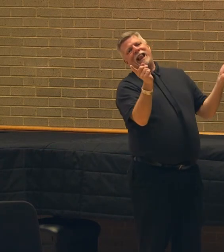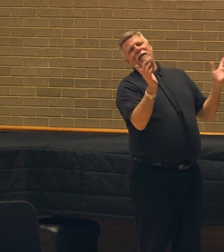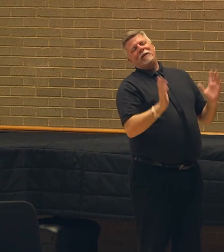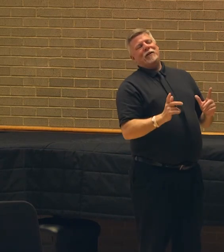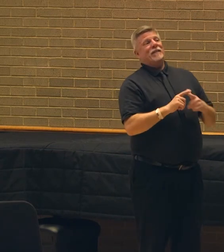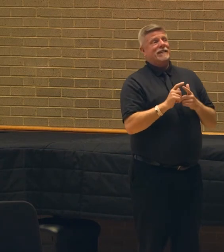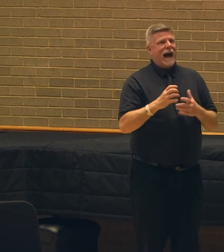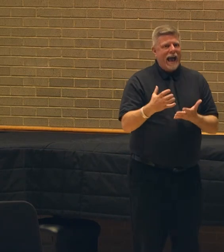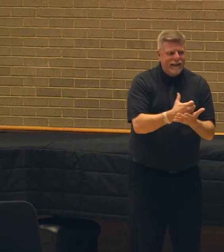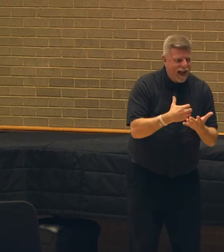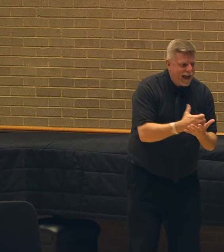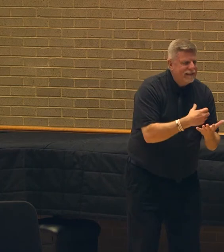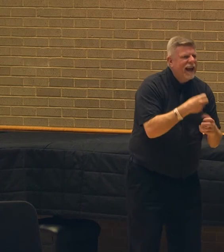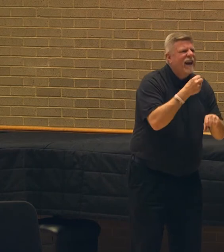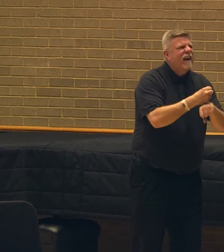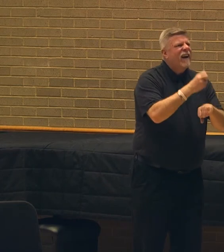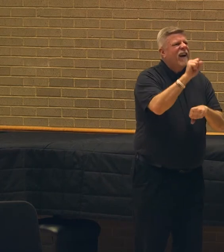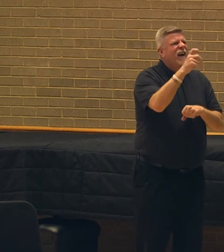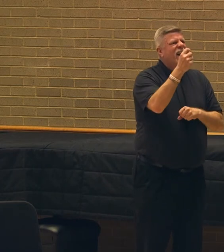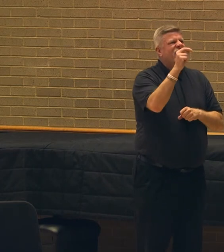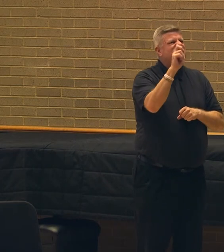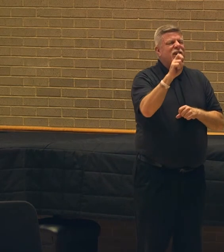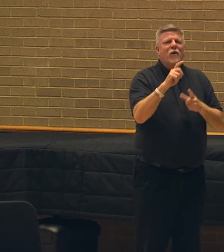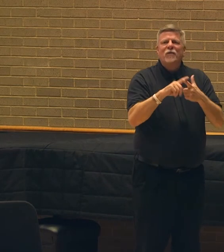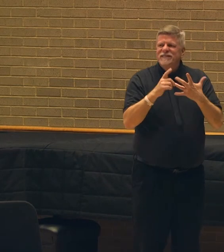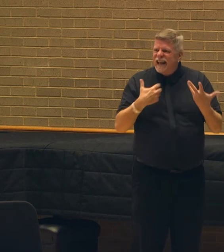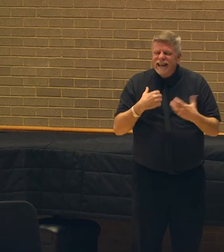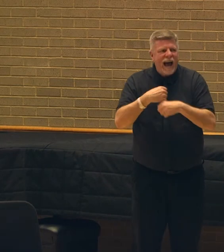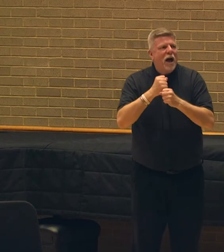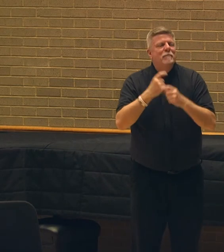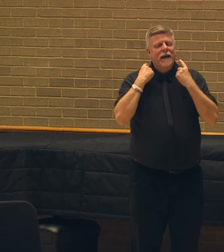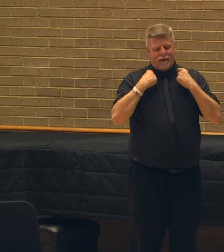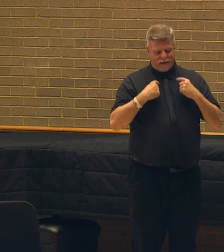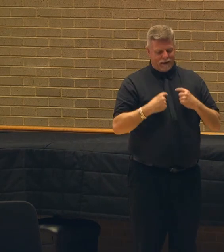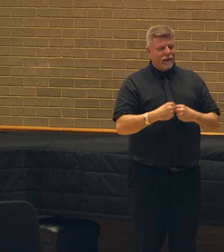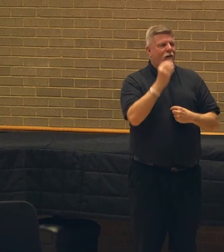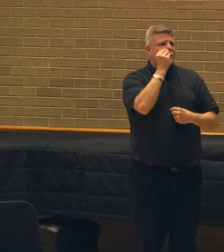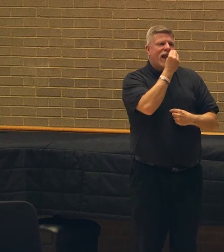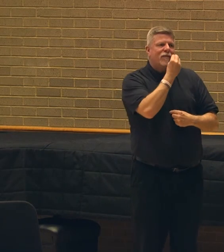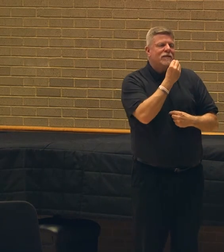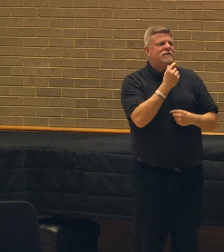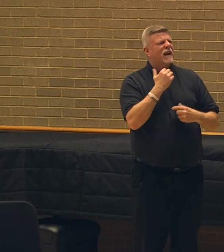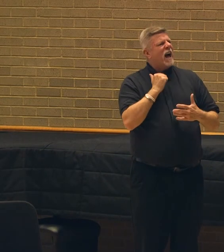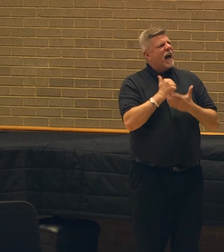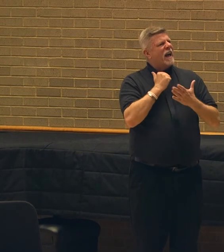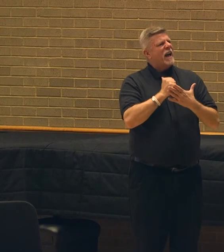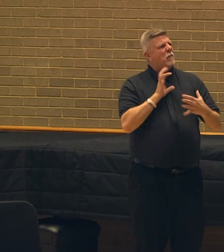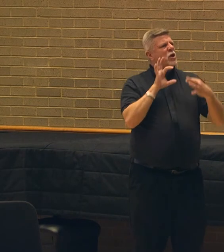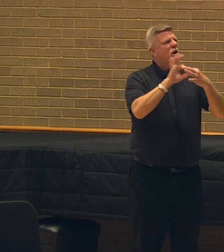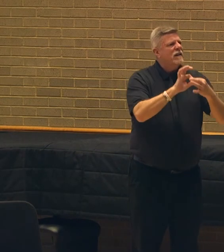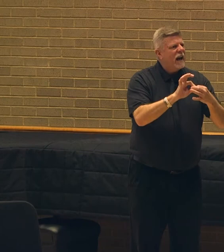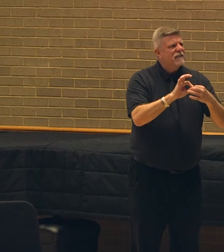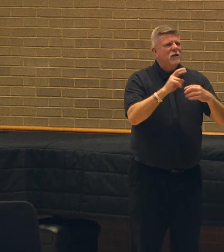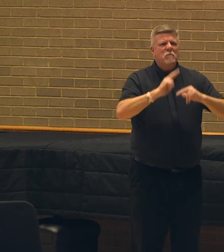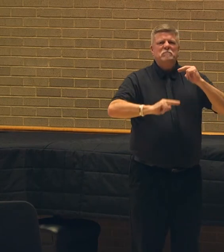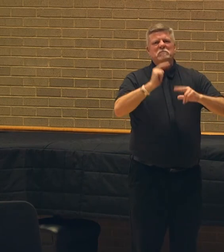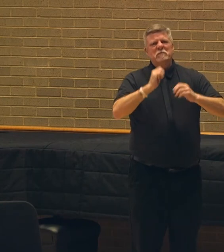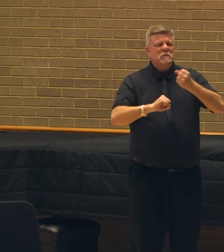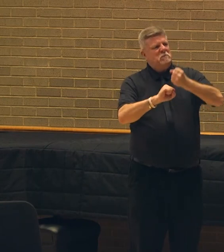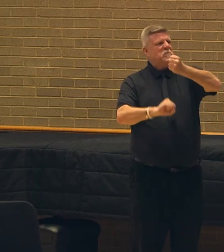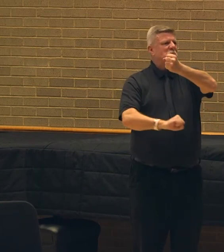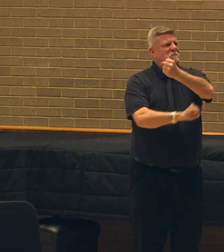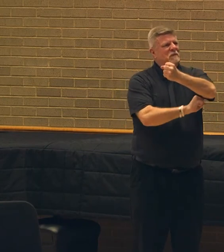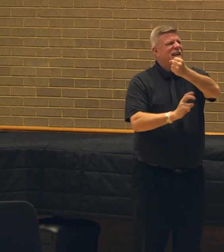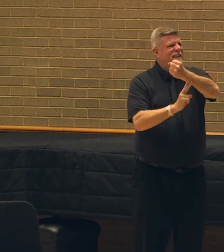a stone collector, a lay maker. I'm a connector and a bridge builder. I gather people